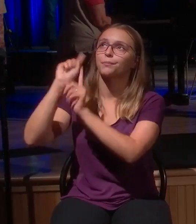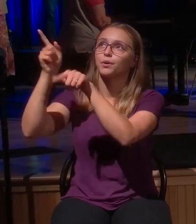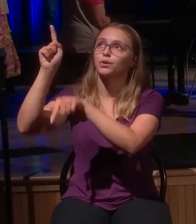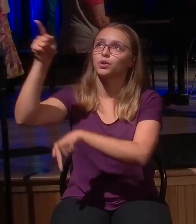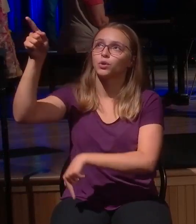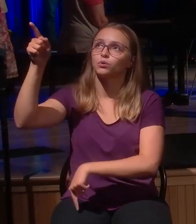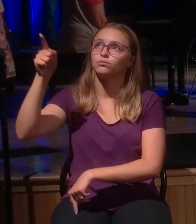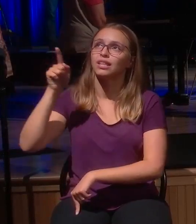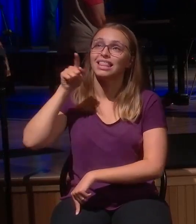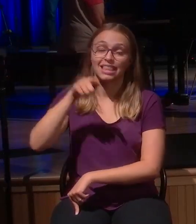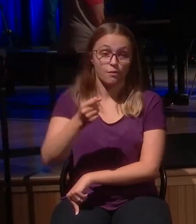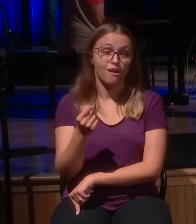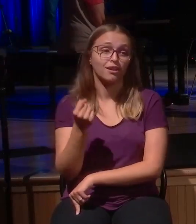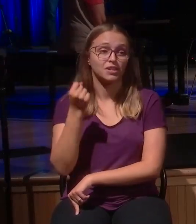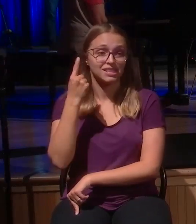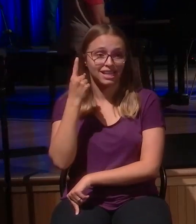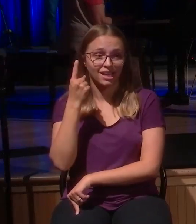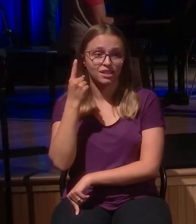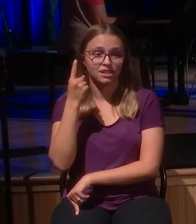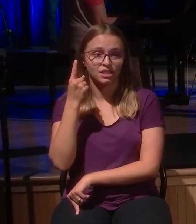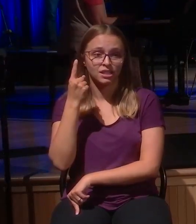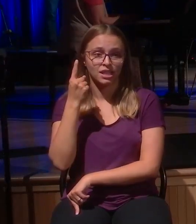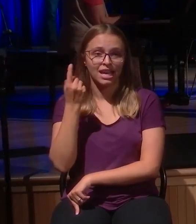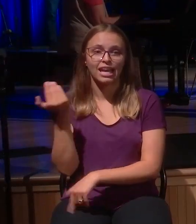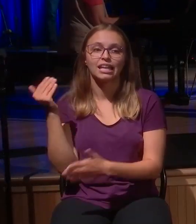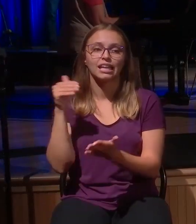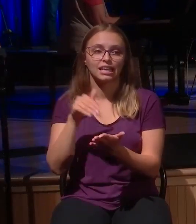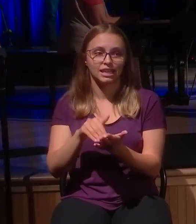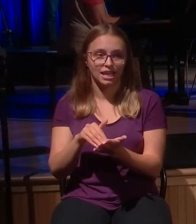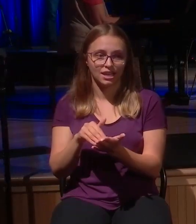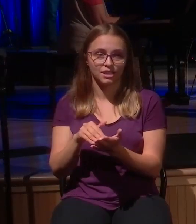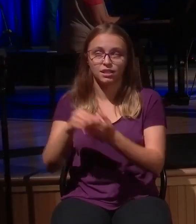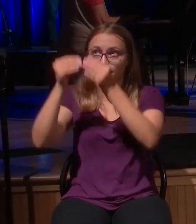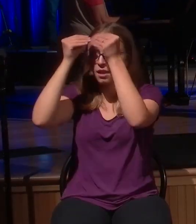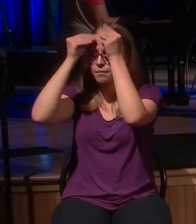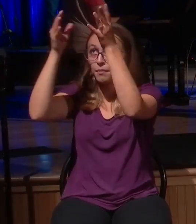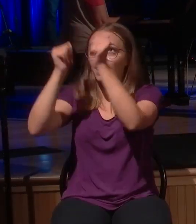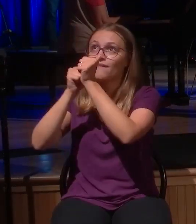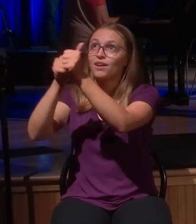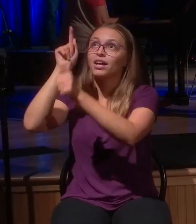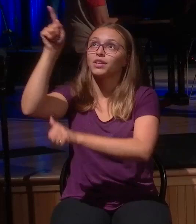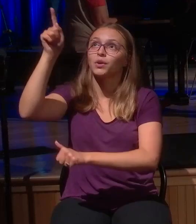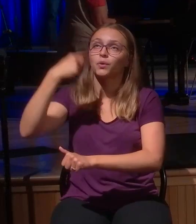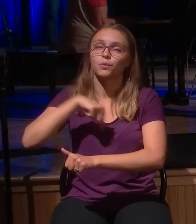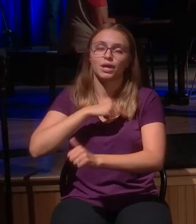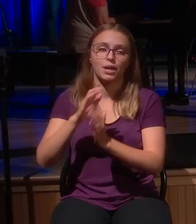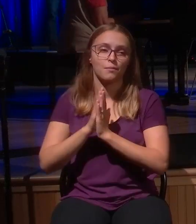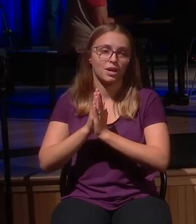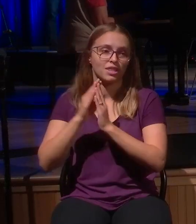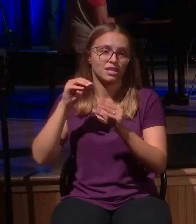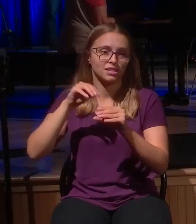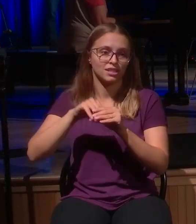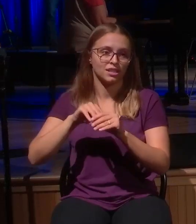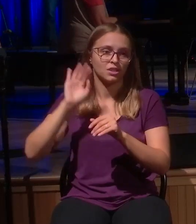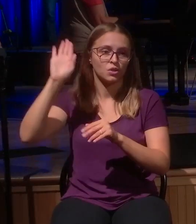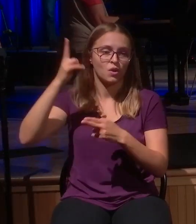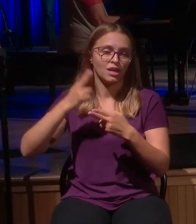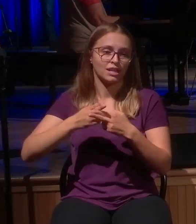and once again abide in you. We pray this all in the name of Jesus, our Savior, and all God's people